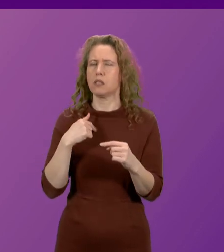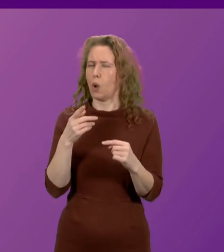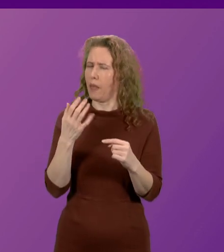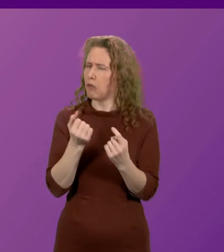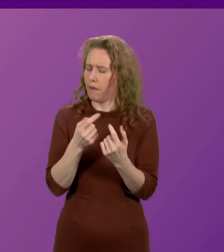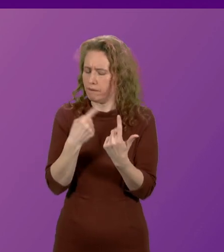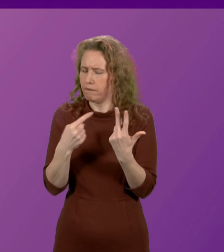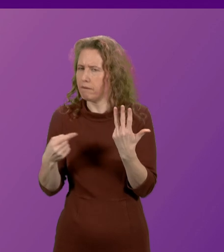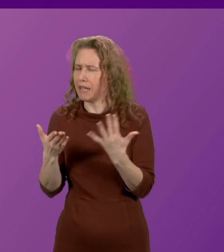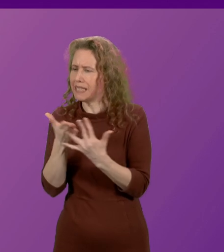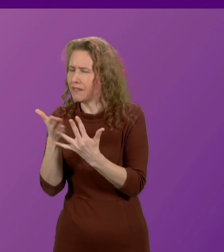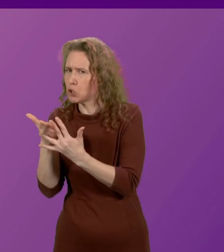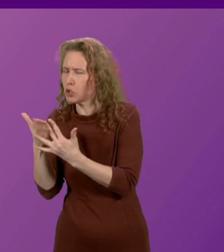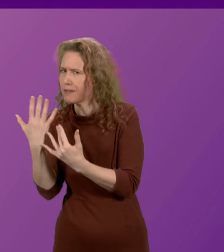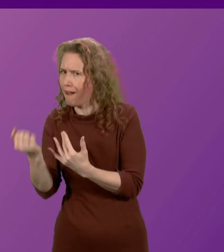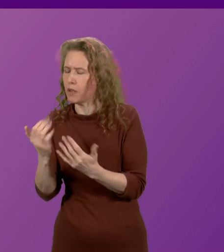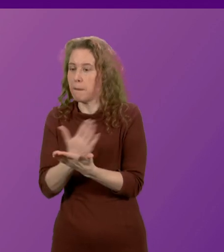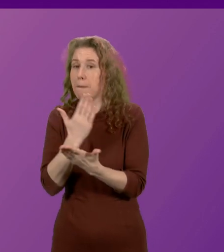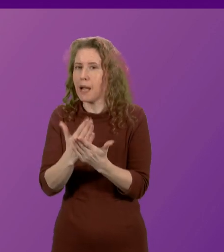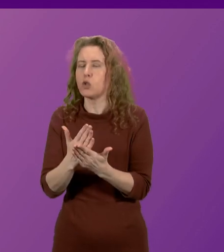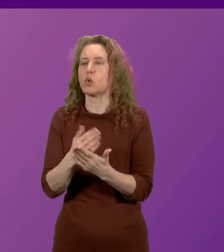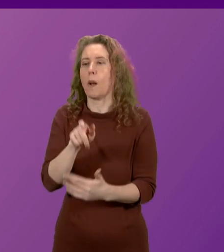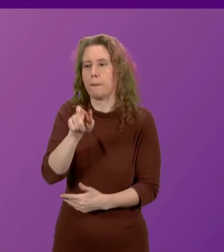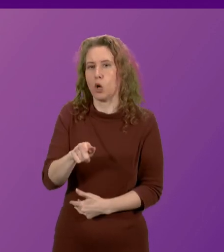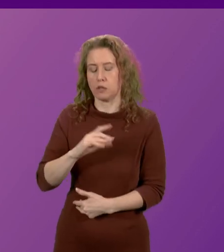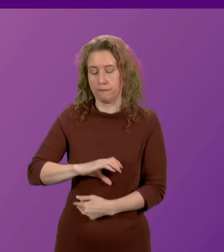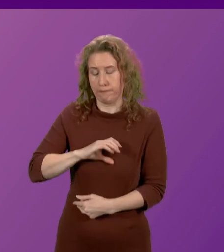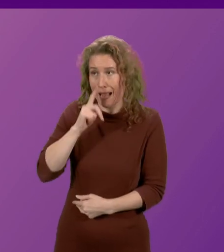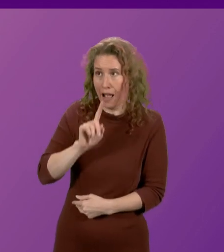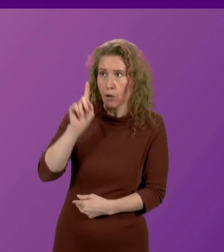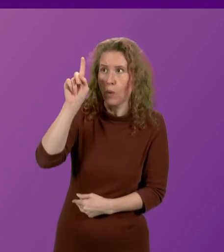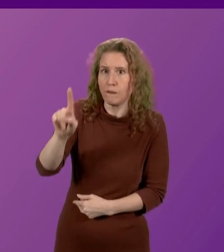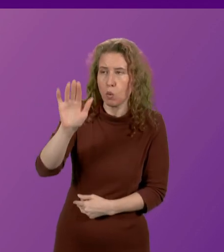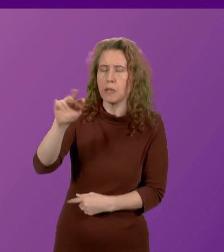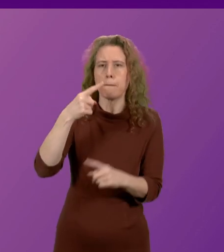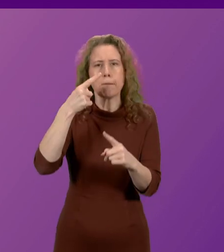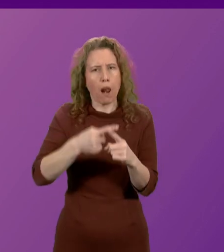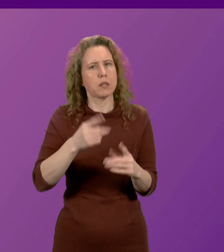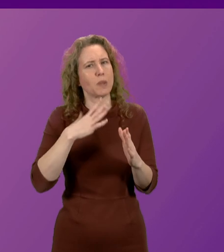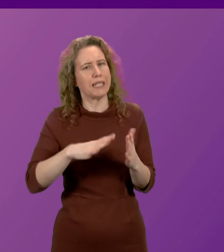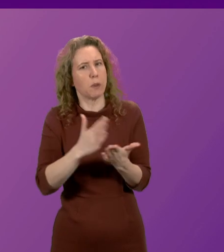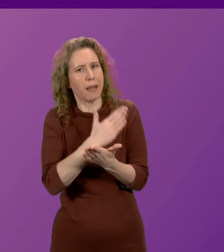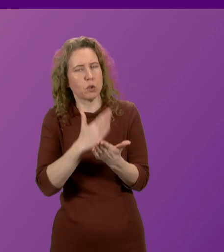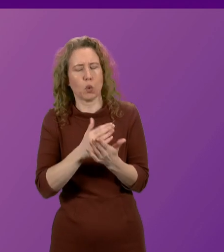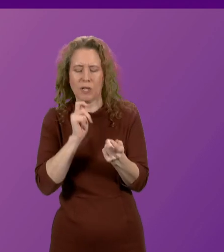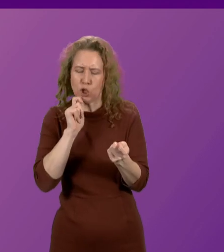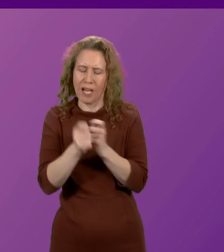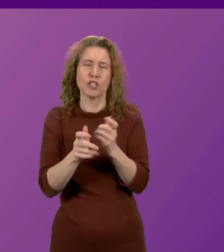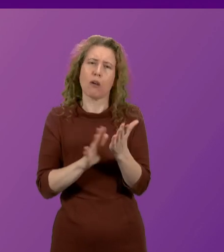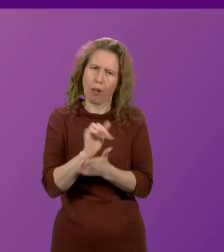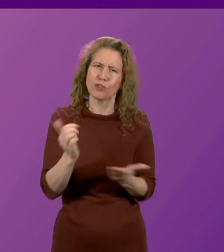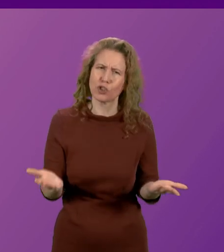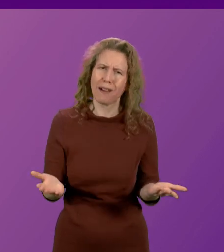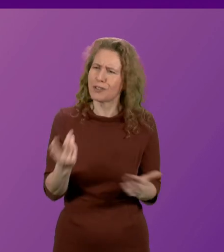interventions we have to take to ensure that individuals are able to come forward. But there's also steps we have to take to change the culture